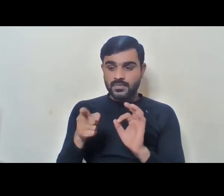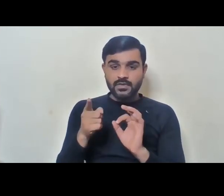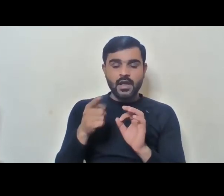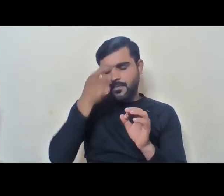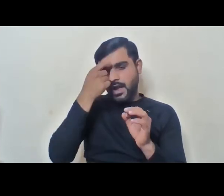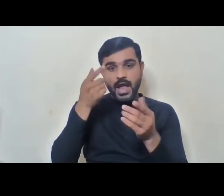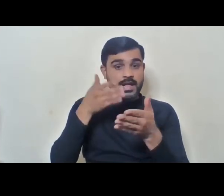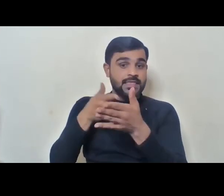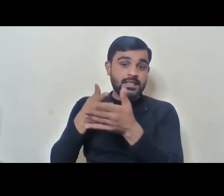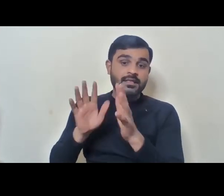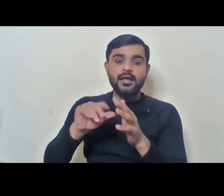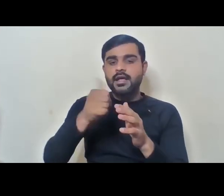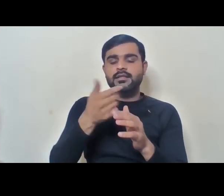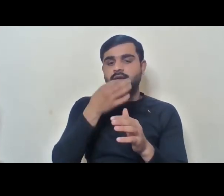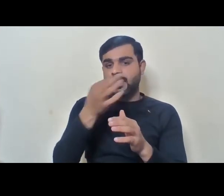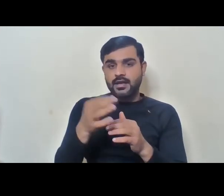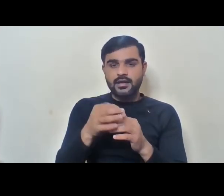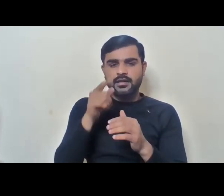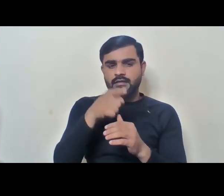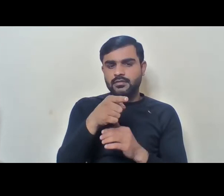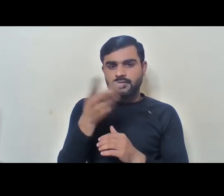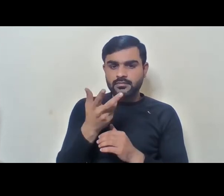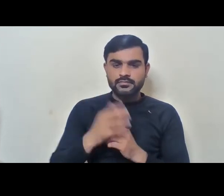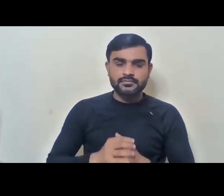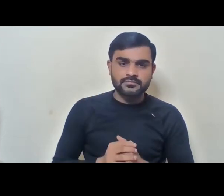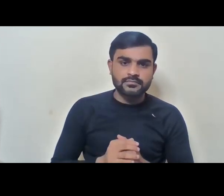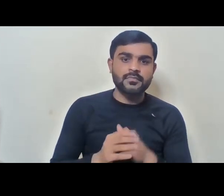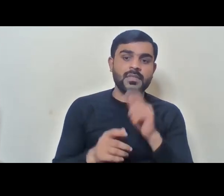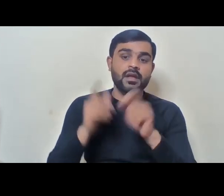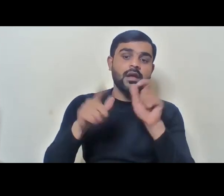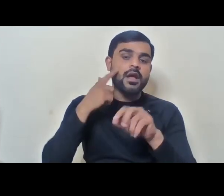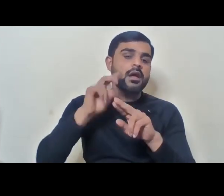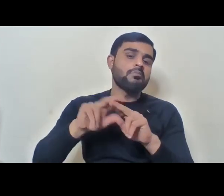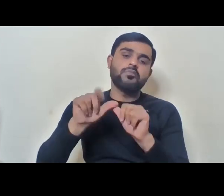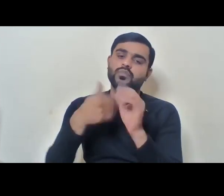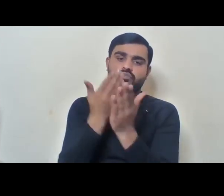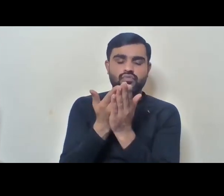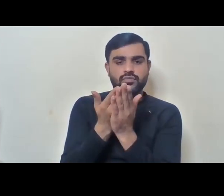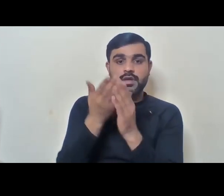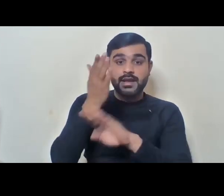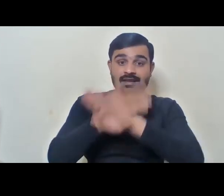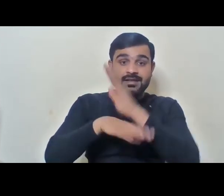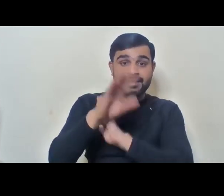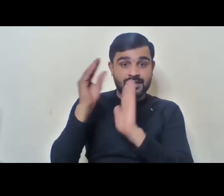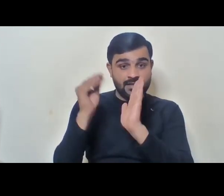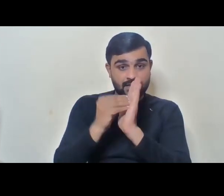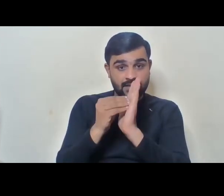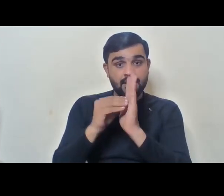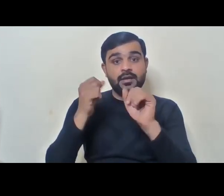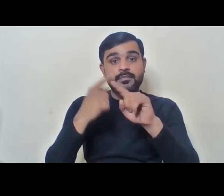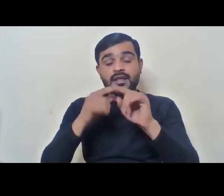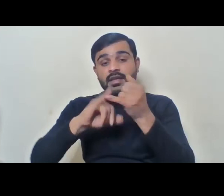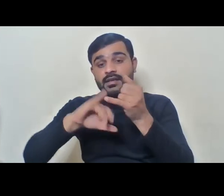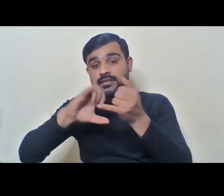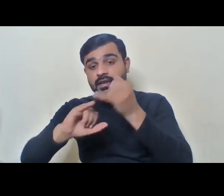challenge. The other thing that I wanted to ask was that what, if somebody is applying under the disability category and as an SC, ST,